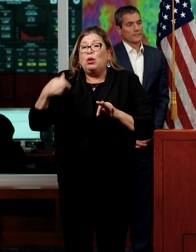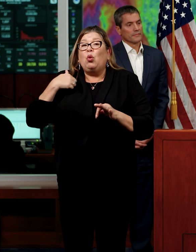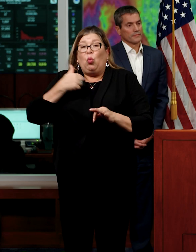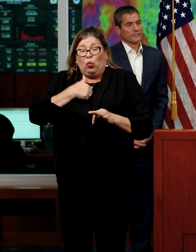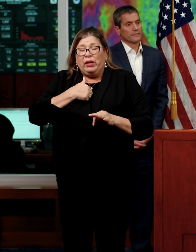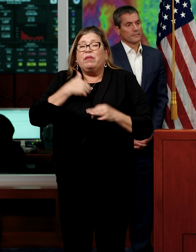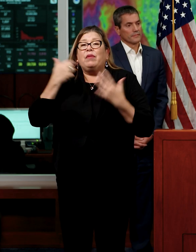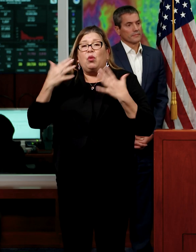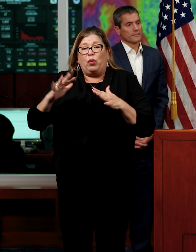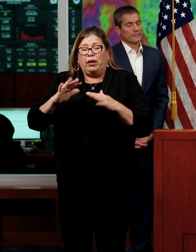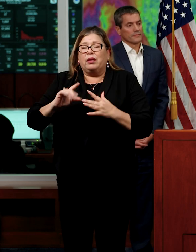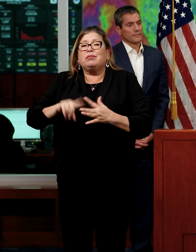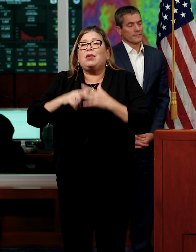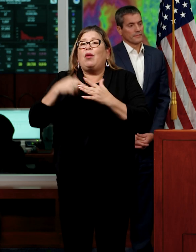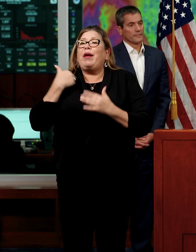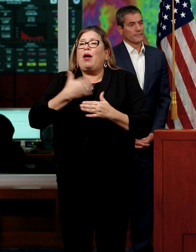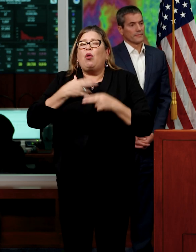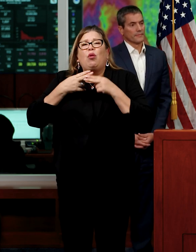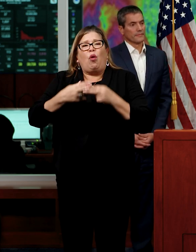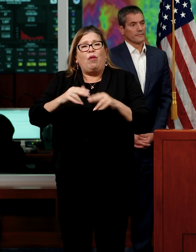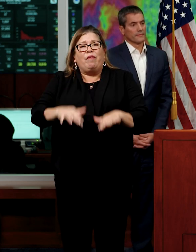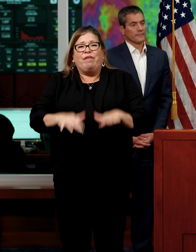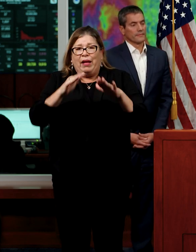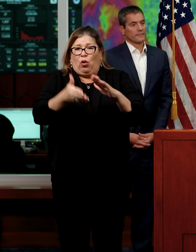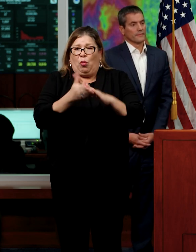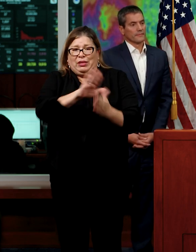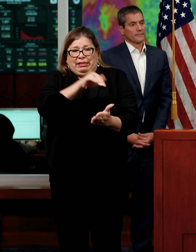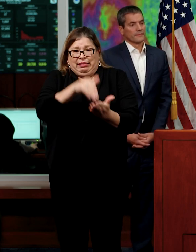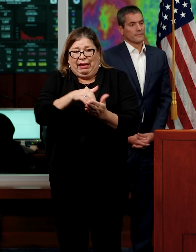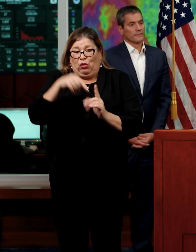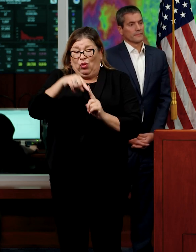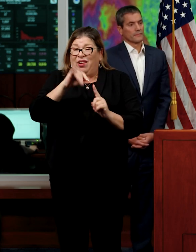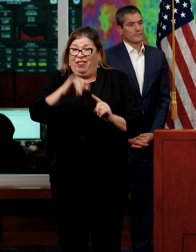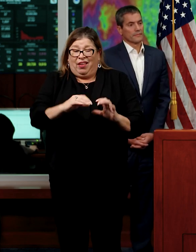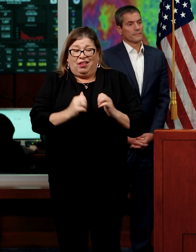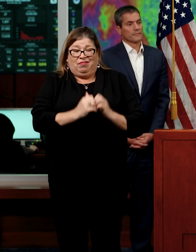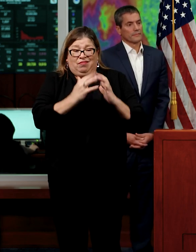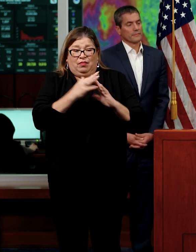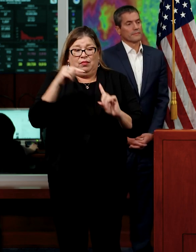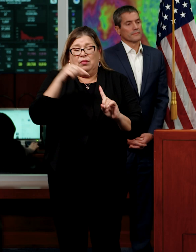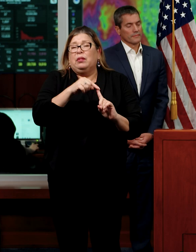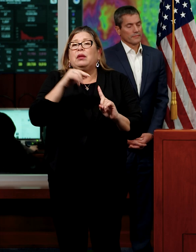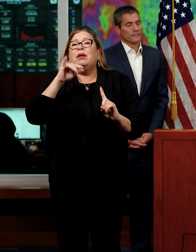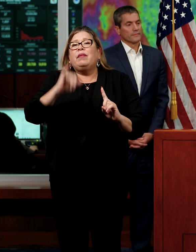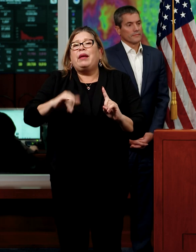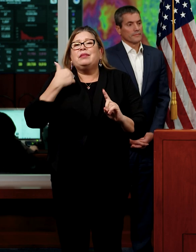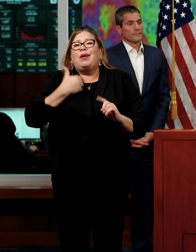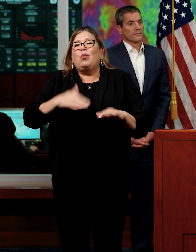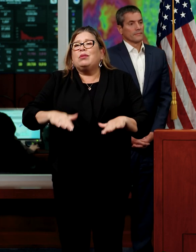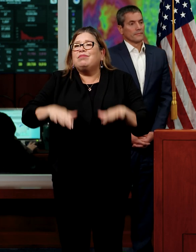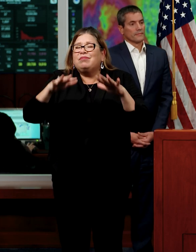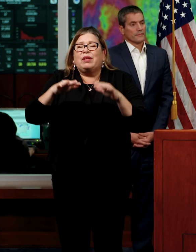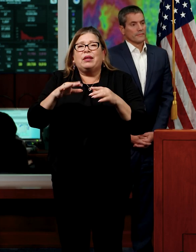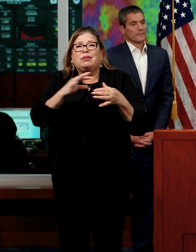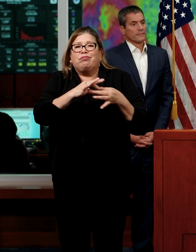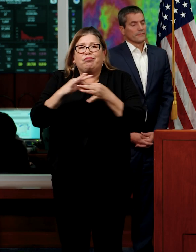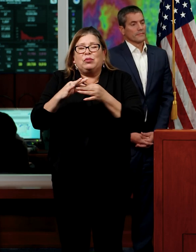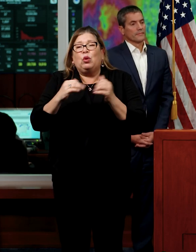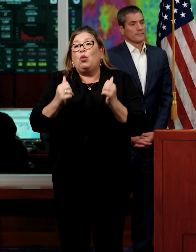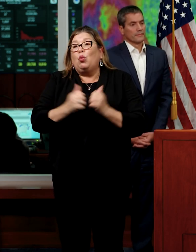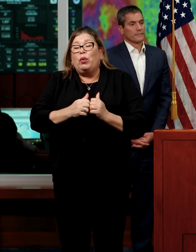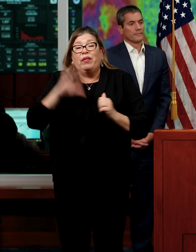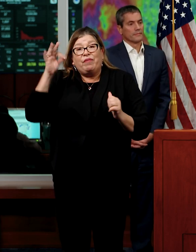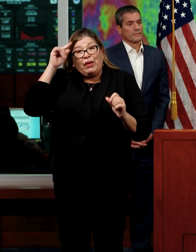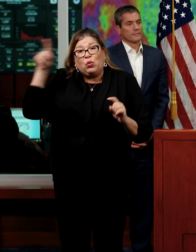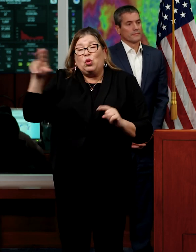Operations Center. That is a state and federal partnership with our colleagues at the U.S. Bureau of Reclamation, U.S. Corps